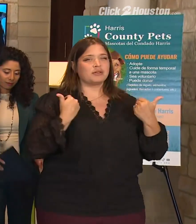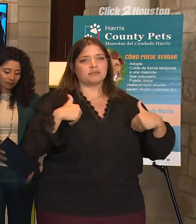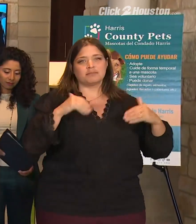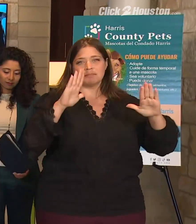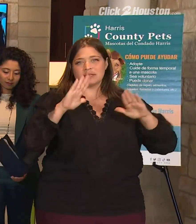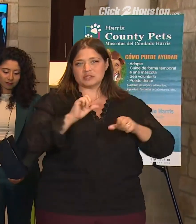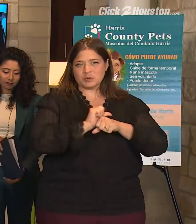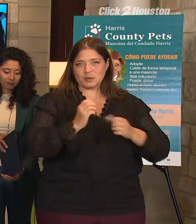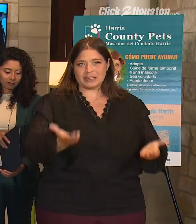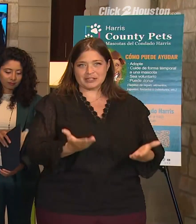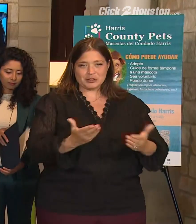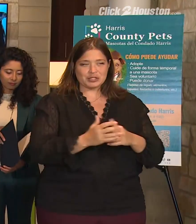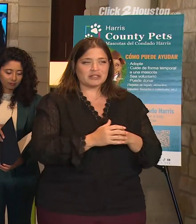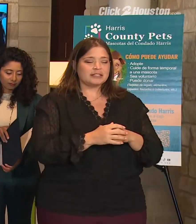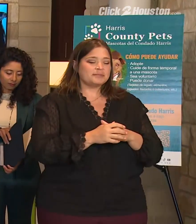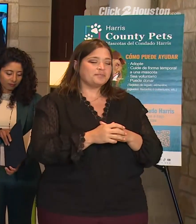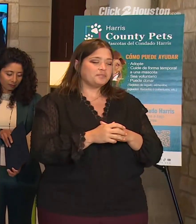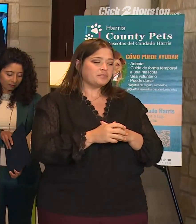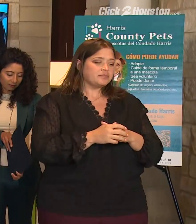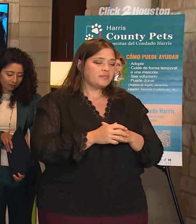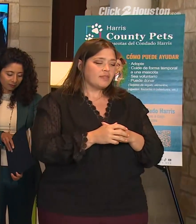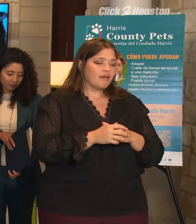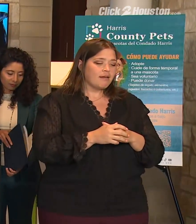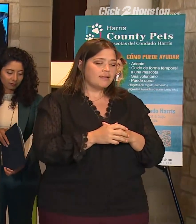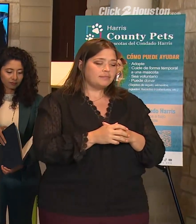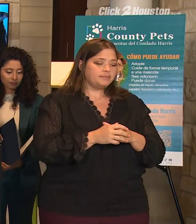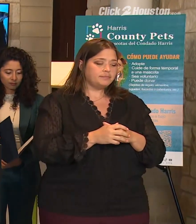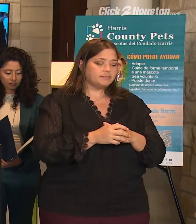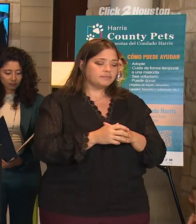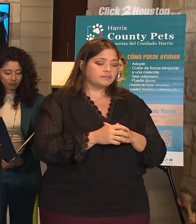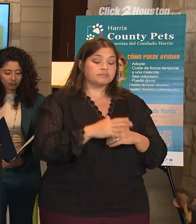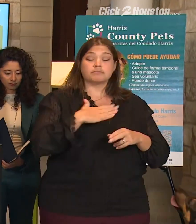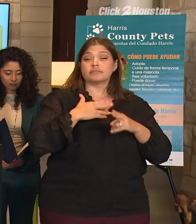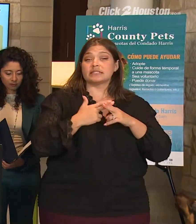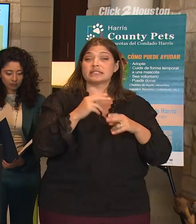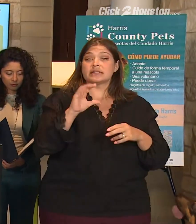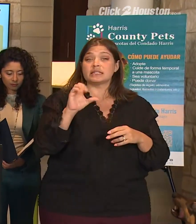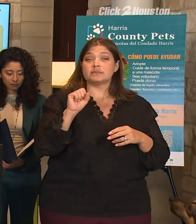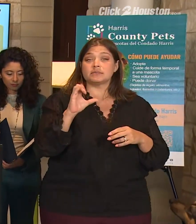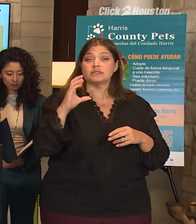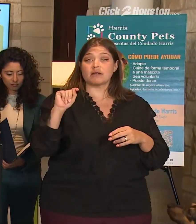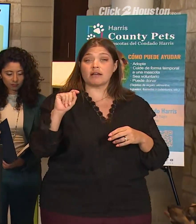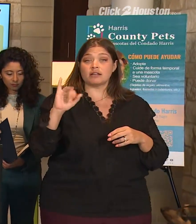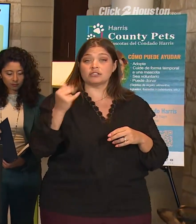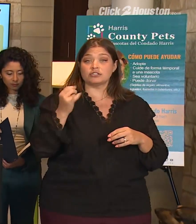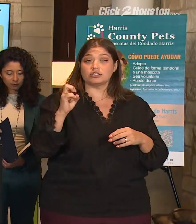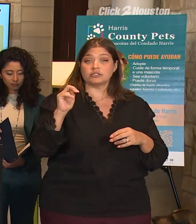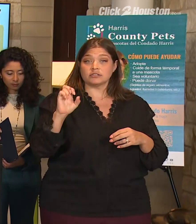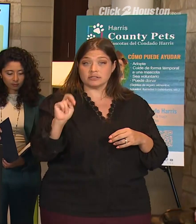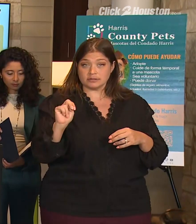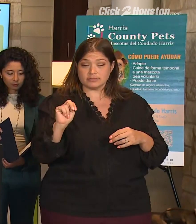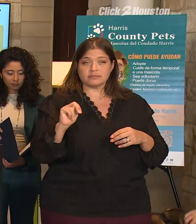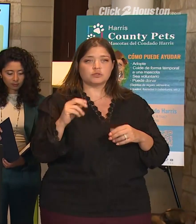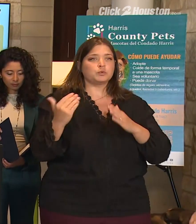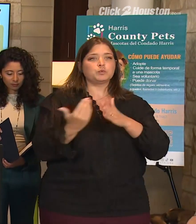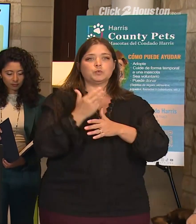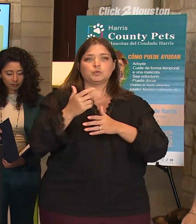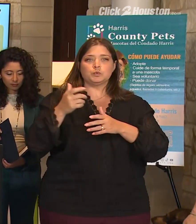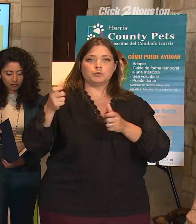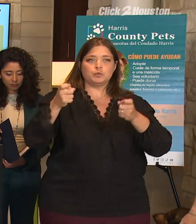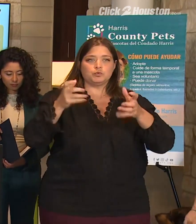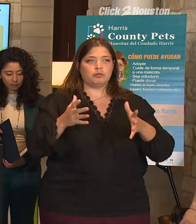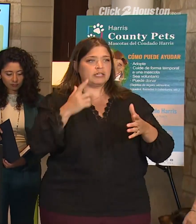that we do here through Harris County Pets. So my name is Scott Johnson. I am the newly appointed director